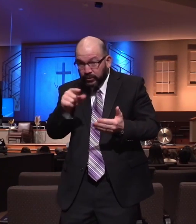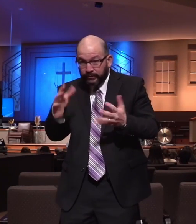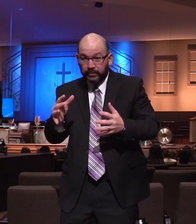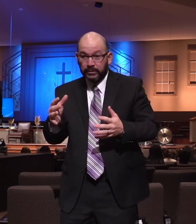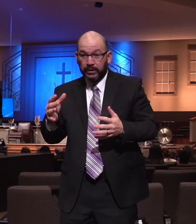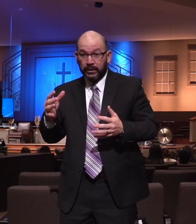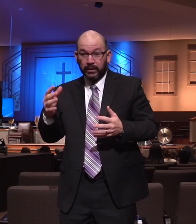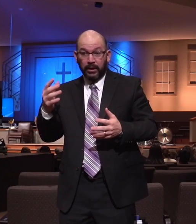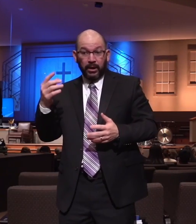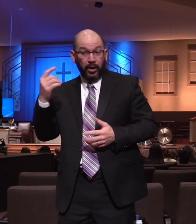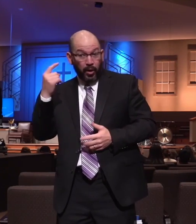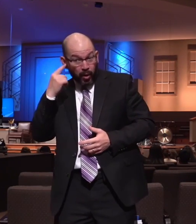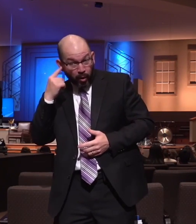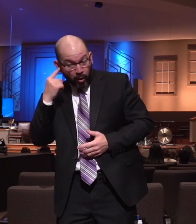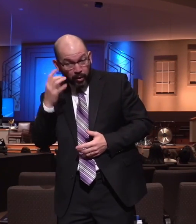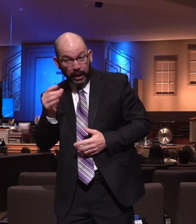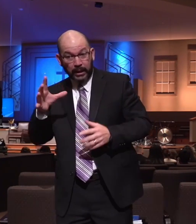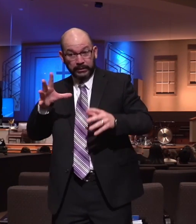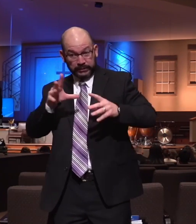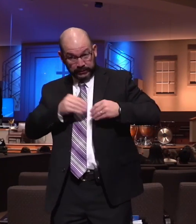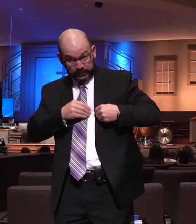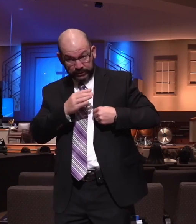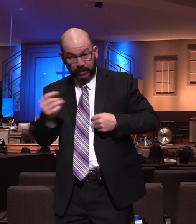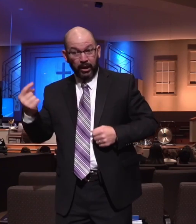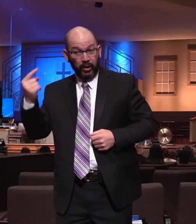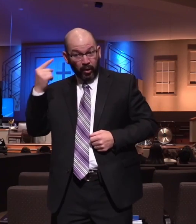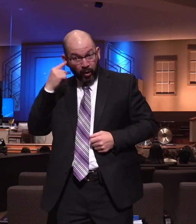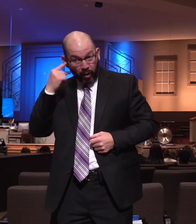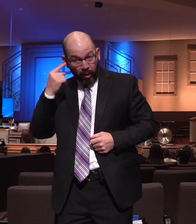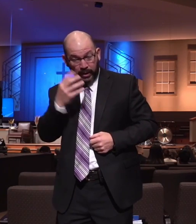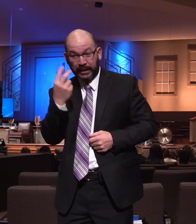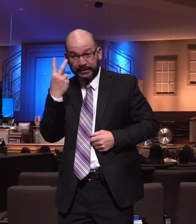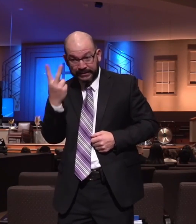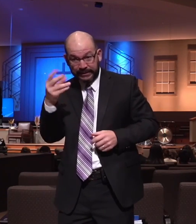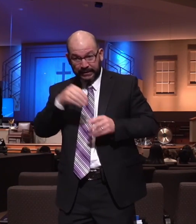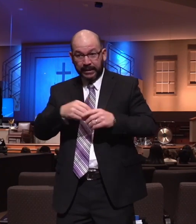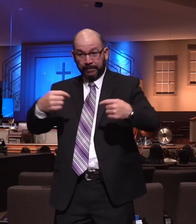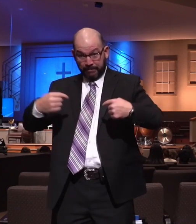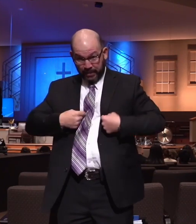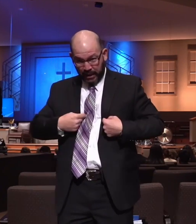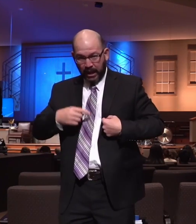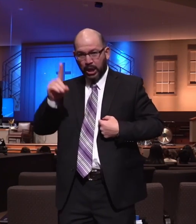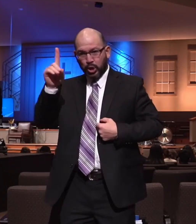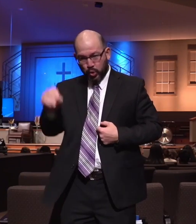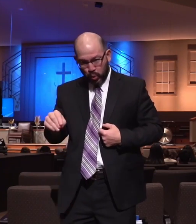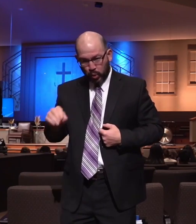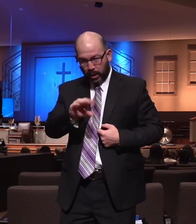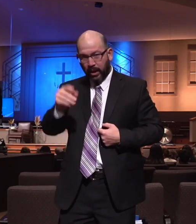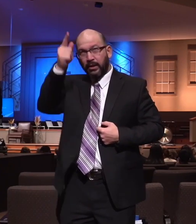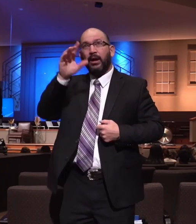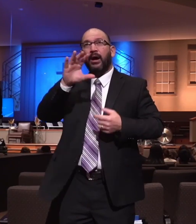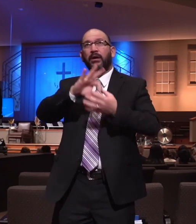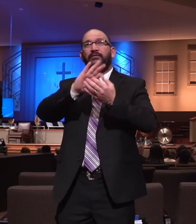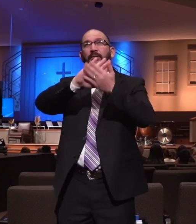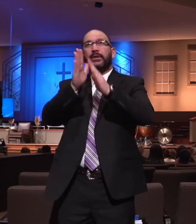both learned and received and heard and seen in me do, and the God of peace shall be with you.